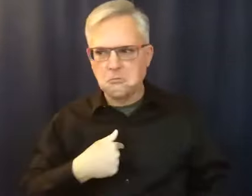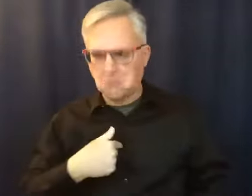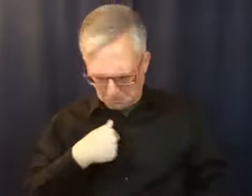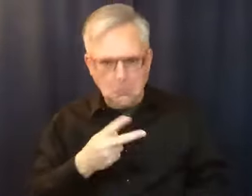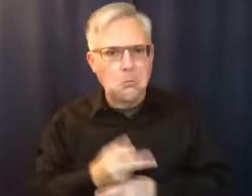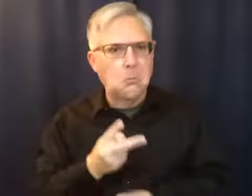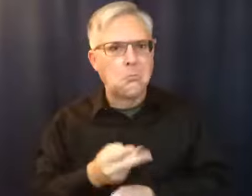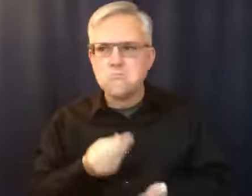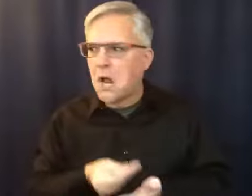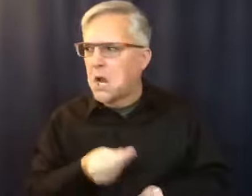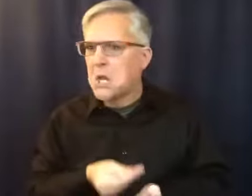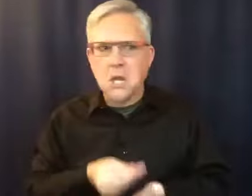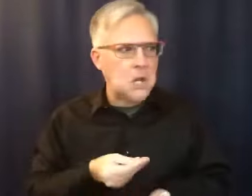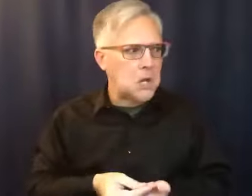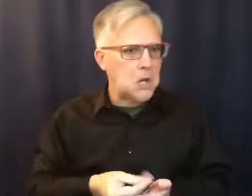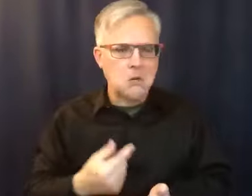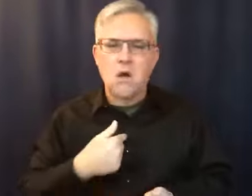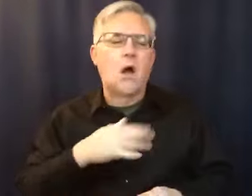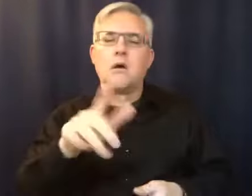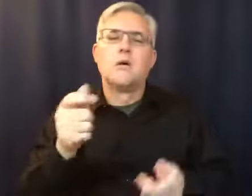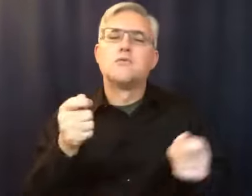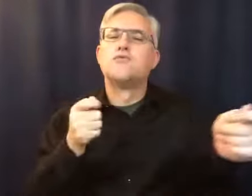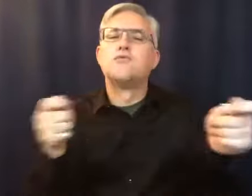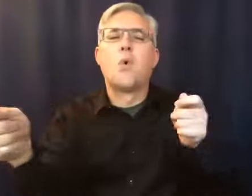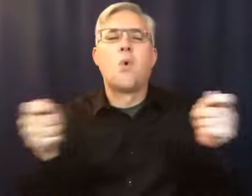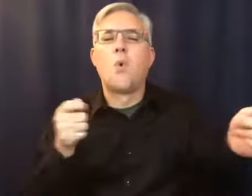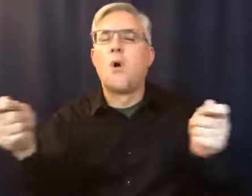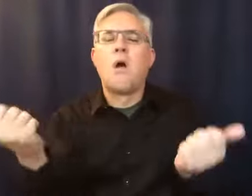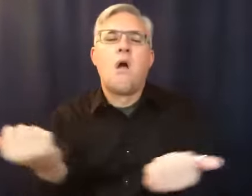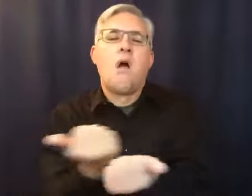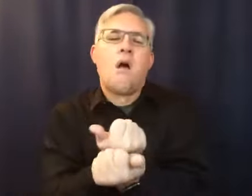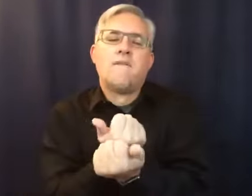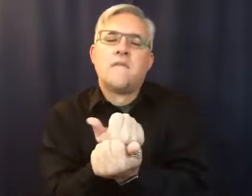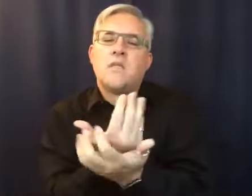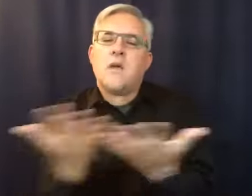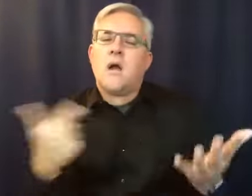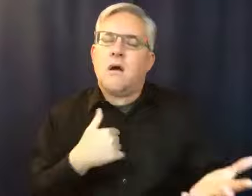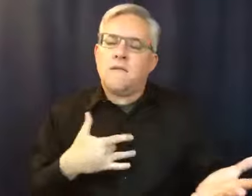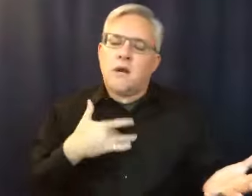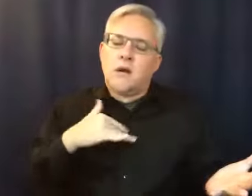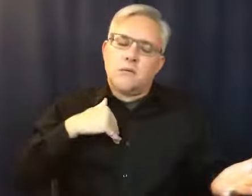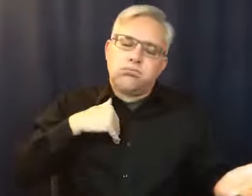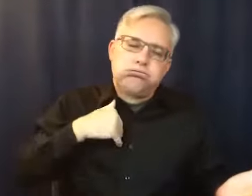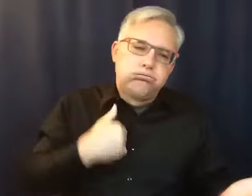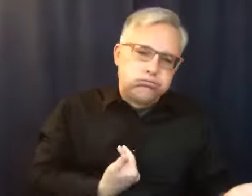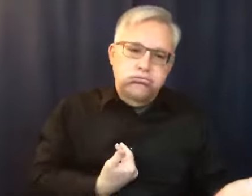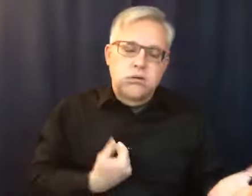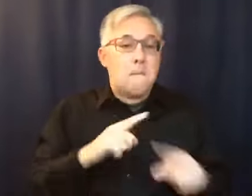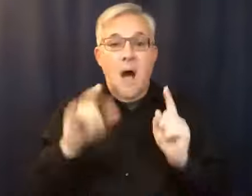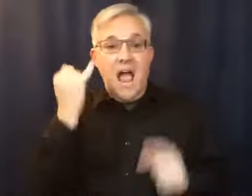I controlled everything. I was so tired of controlling. But I couldn't let go because if I let go, everything would